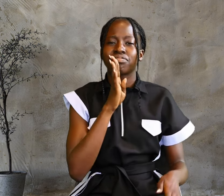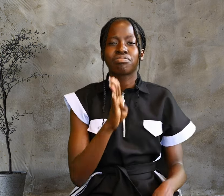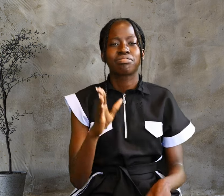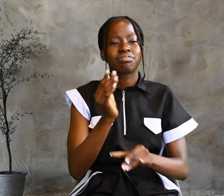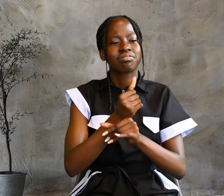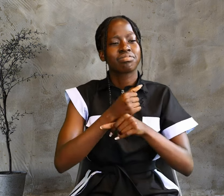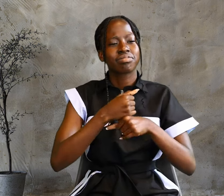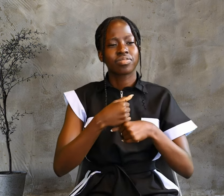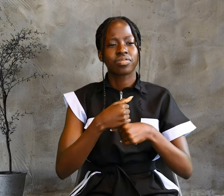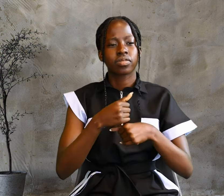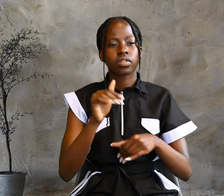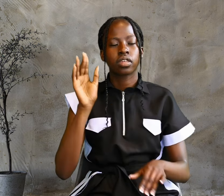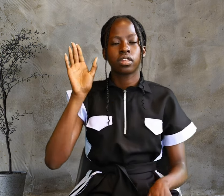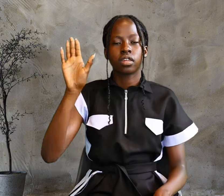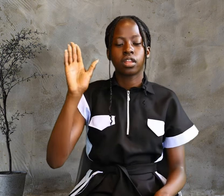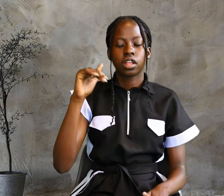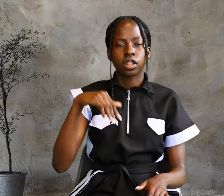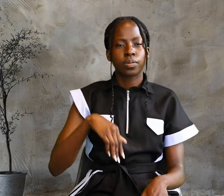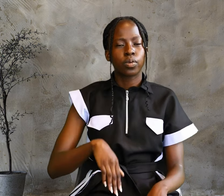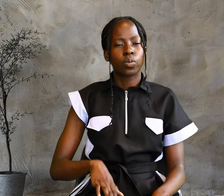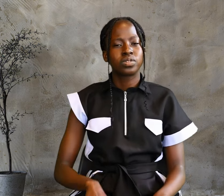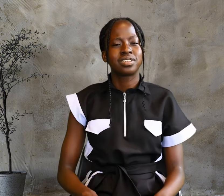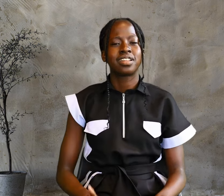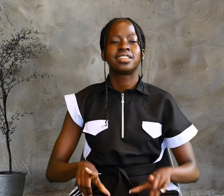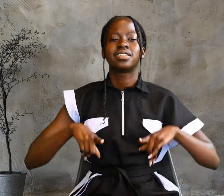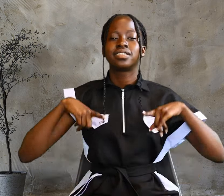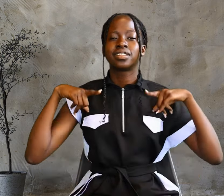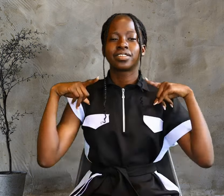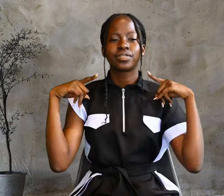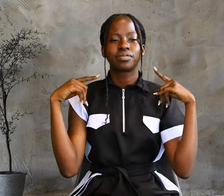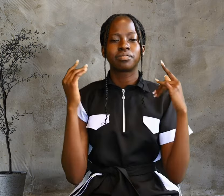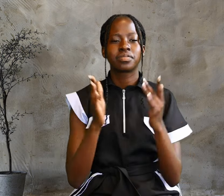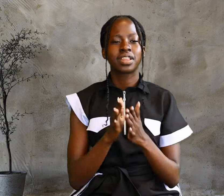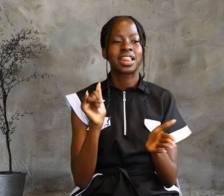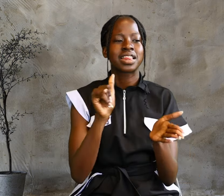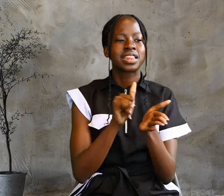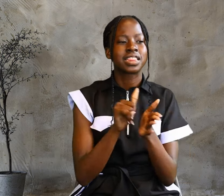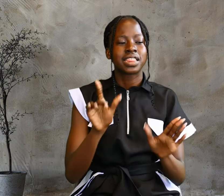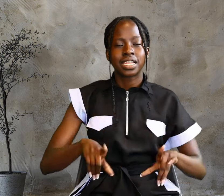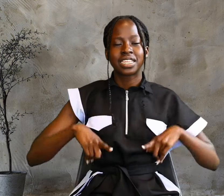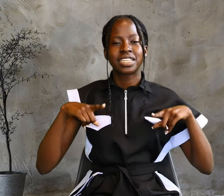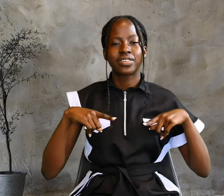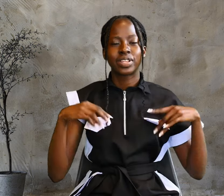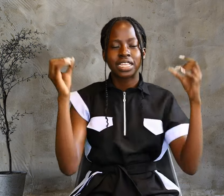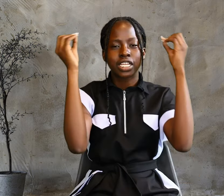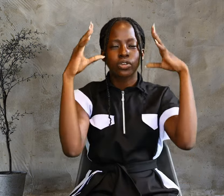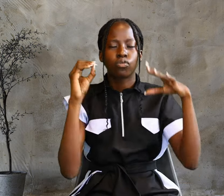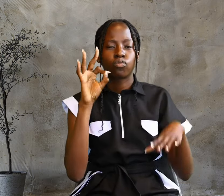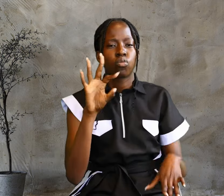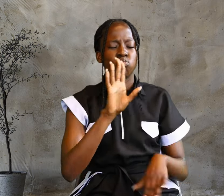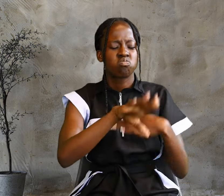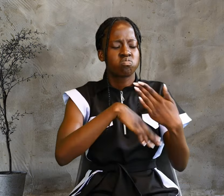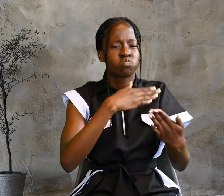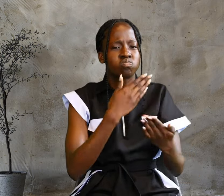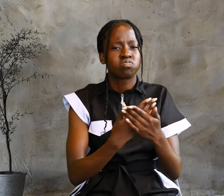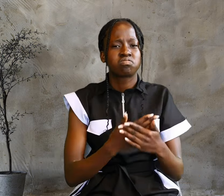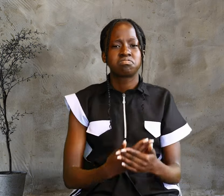made. In Him was life, and that life was the light of all mankind.